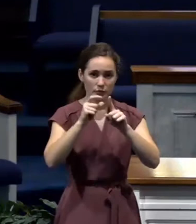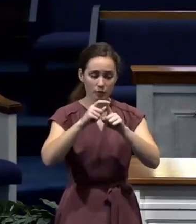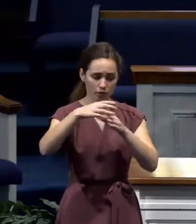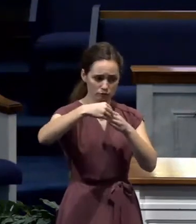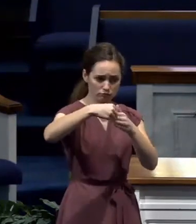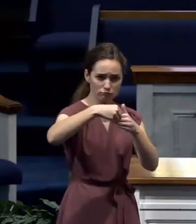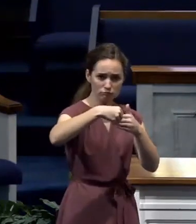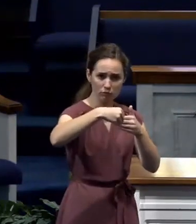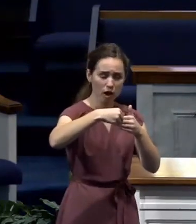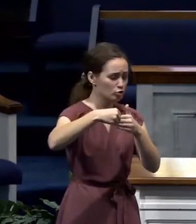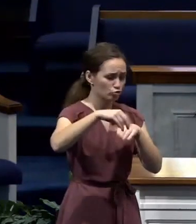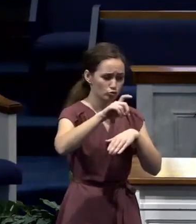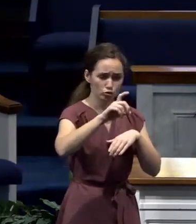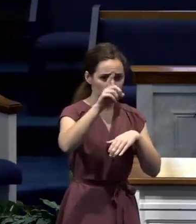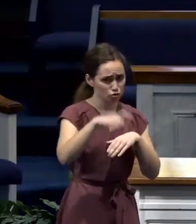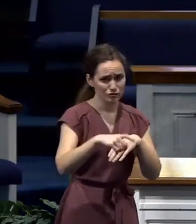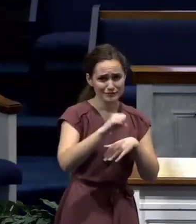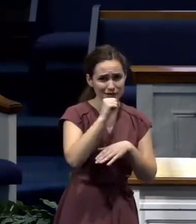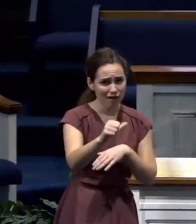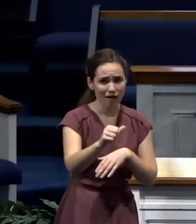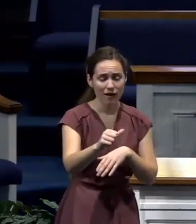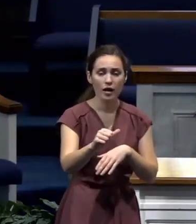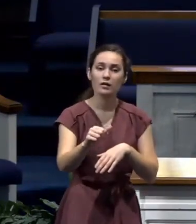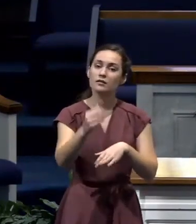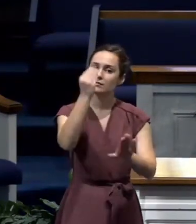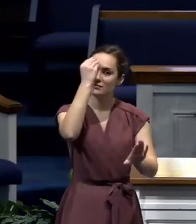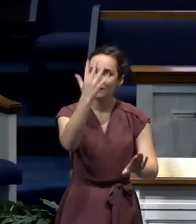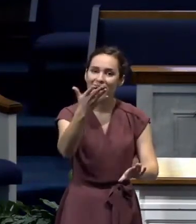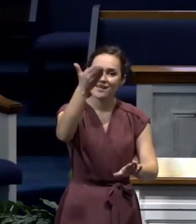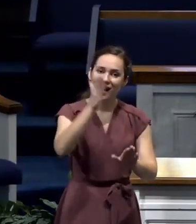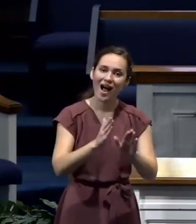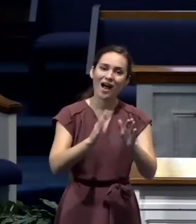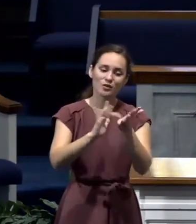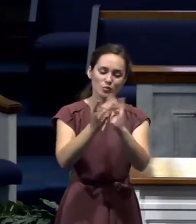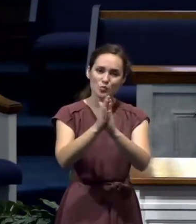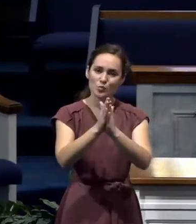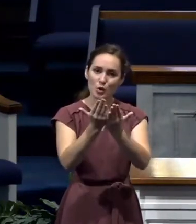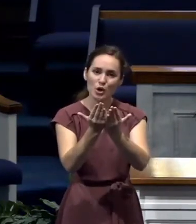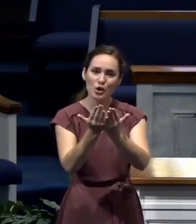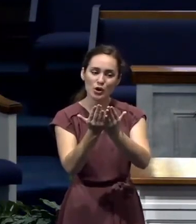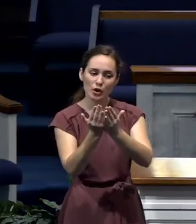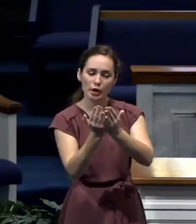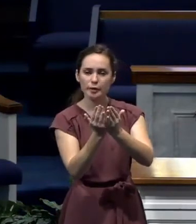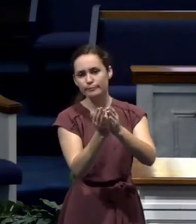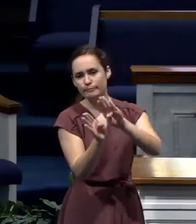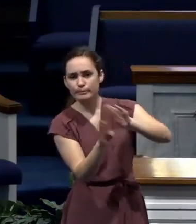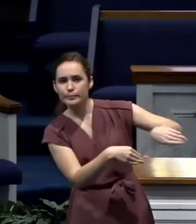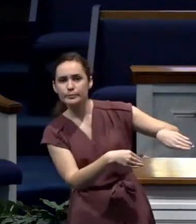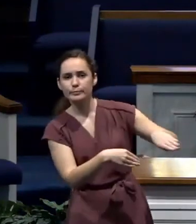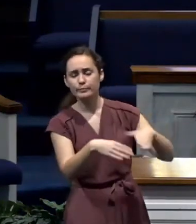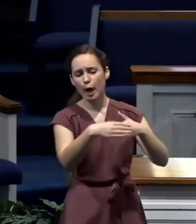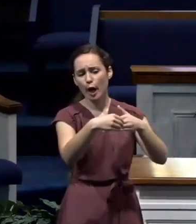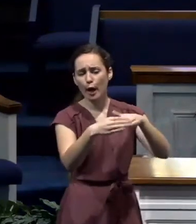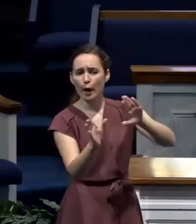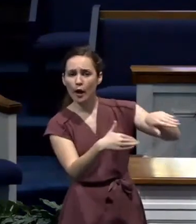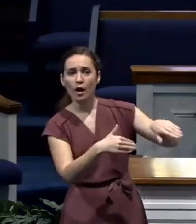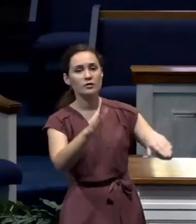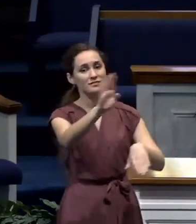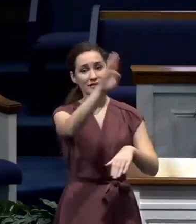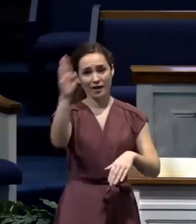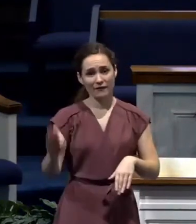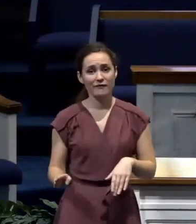political agenda. Let me just say this, friend. We will never, ever compromise the word of God ever. We will never compromise what scripture